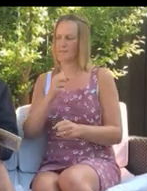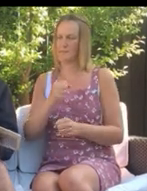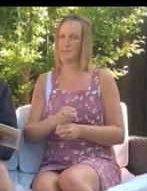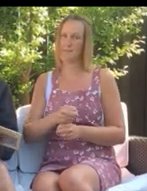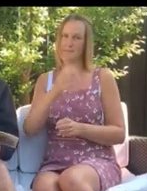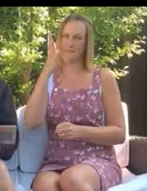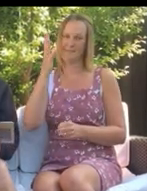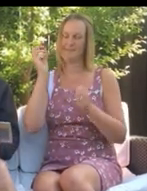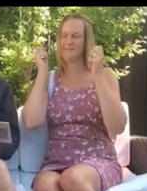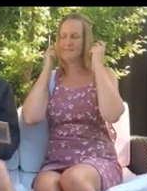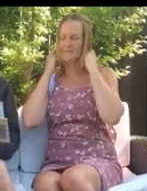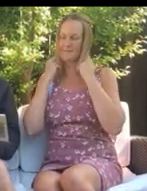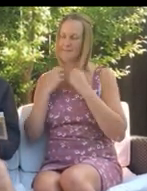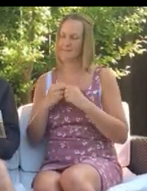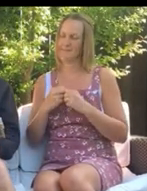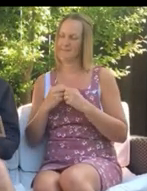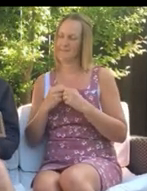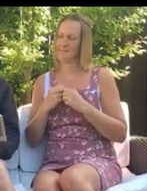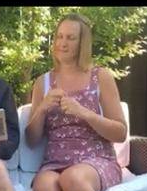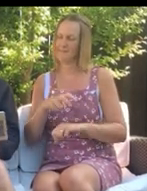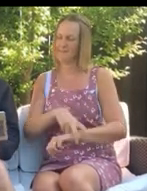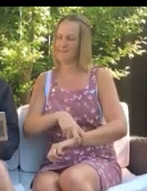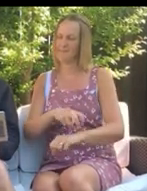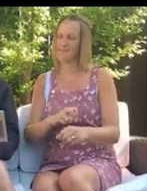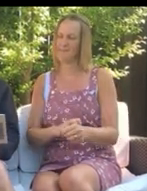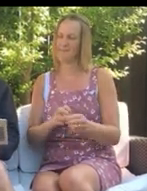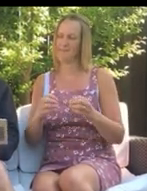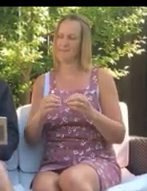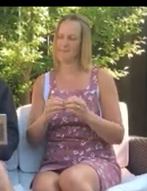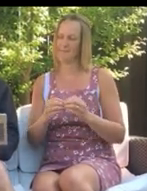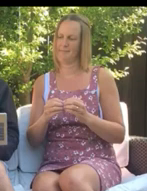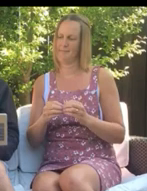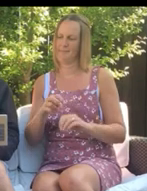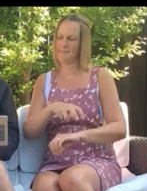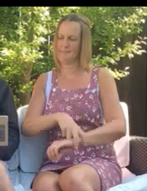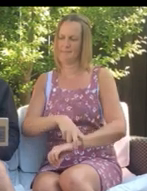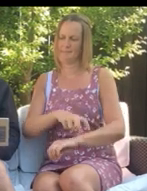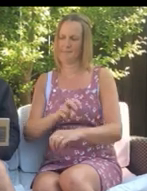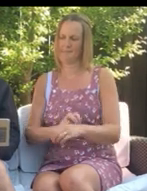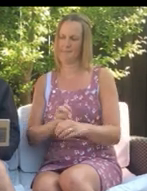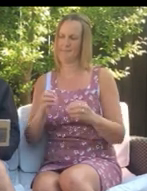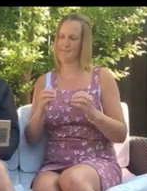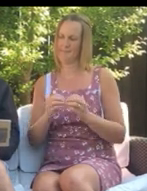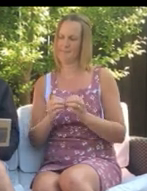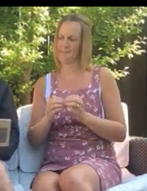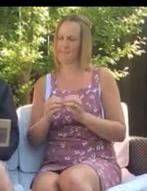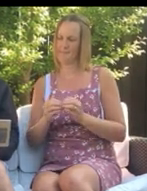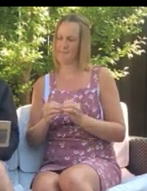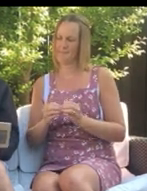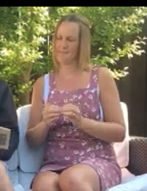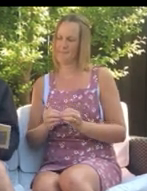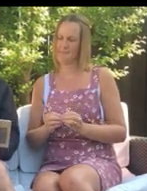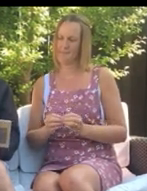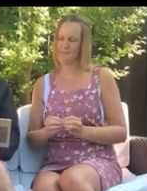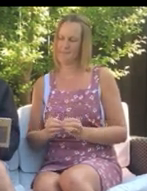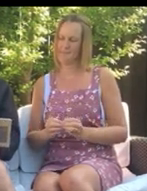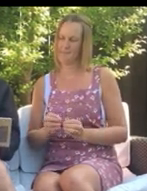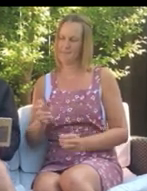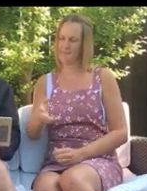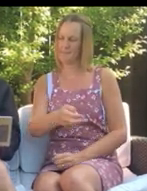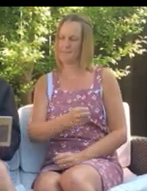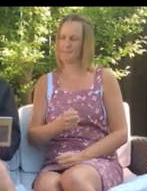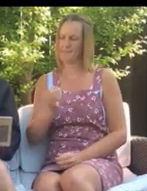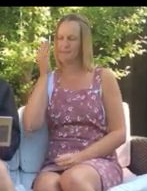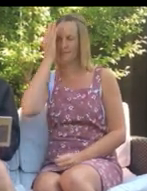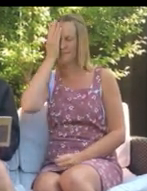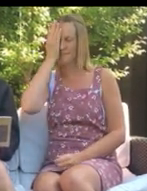We've found the treasure. Inspector Bruins near at hand, and Sergeant Brown accompanies him. And